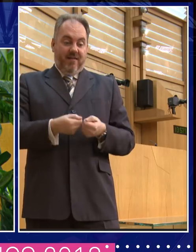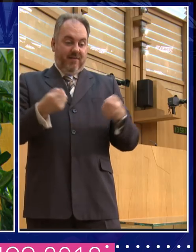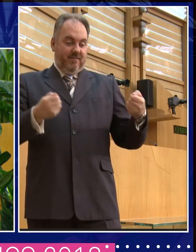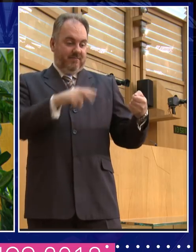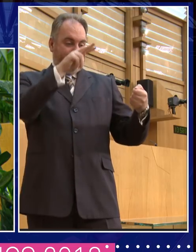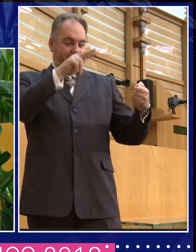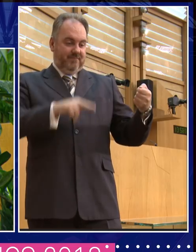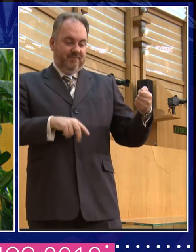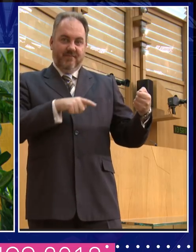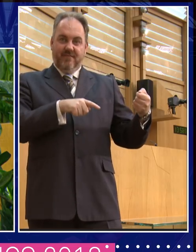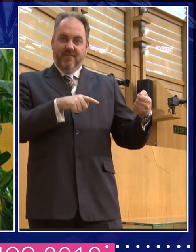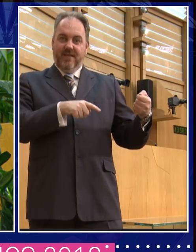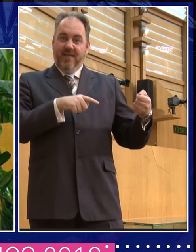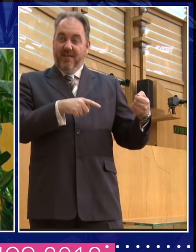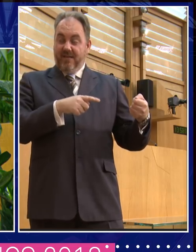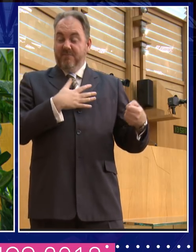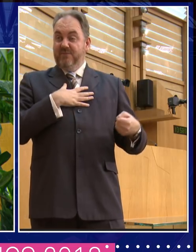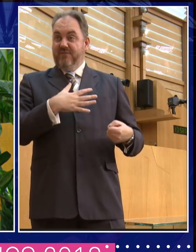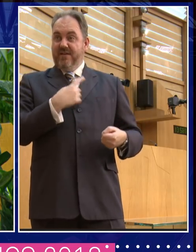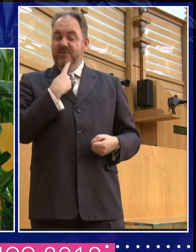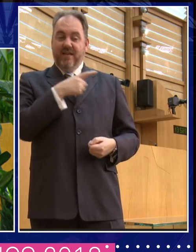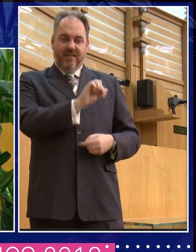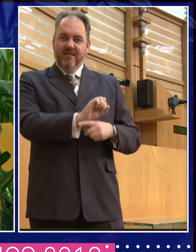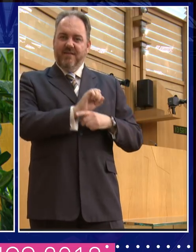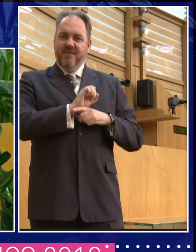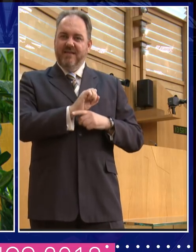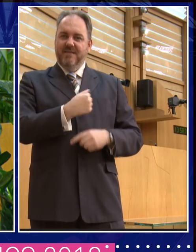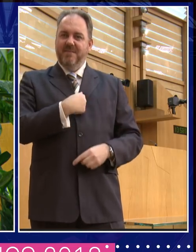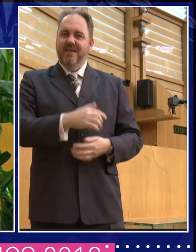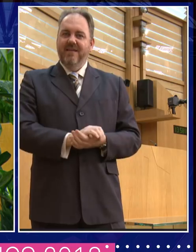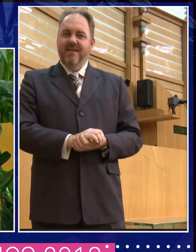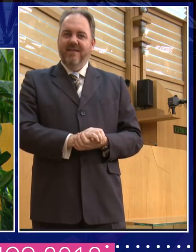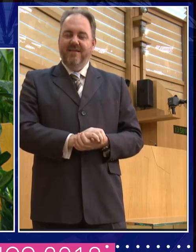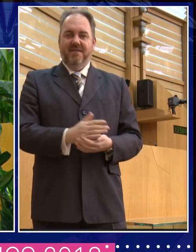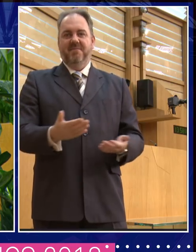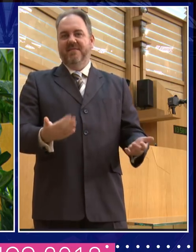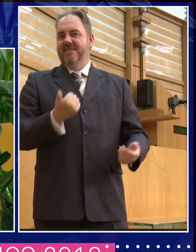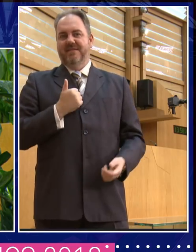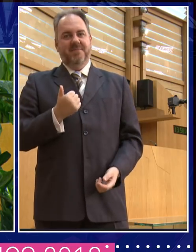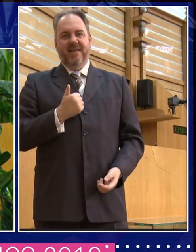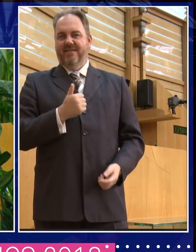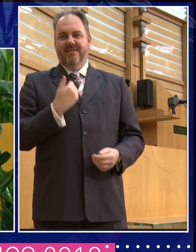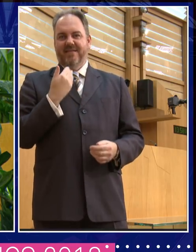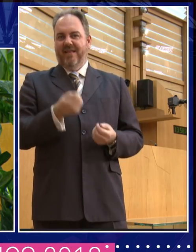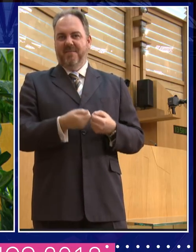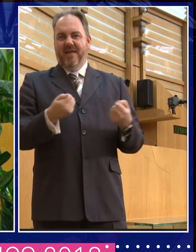my defence, because loads of people in the media picked this up. And